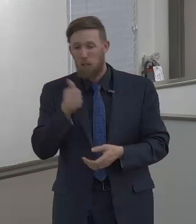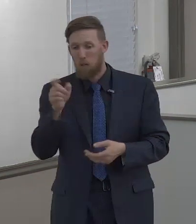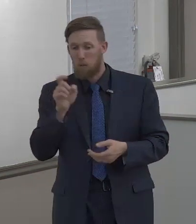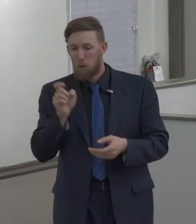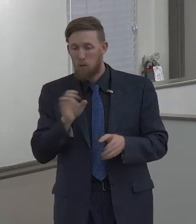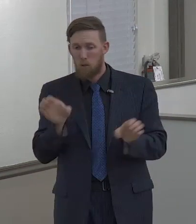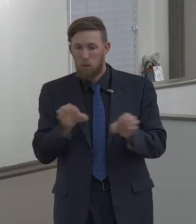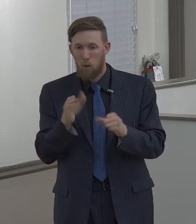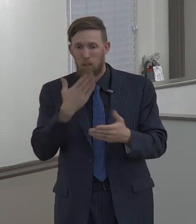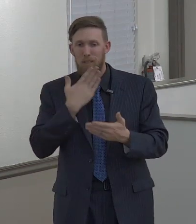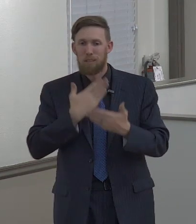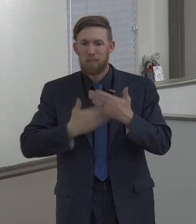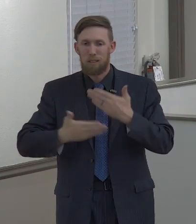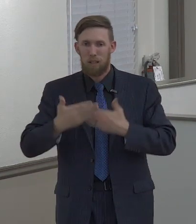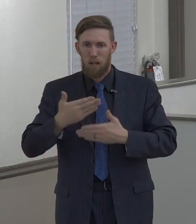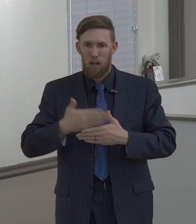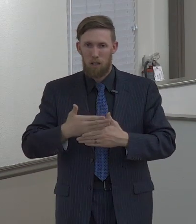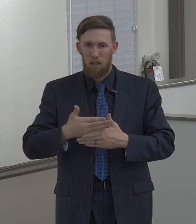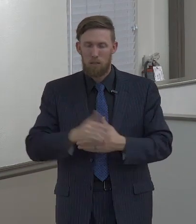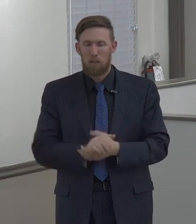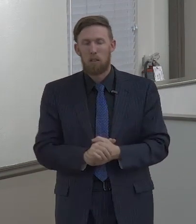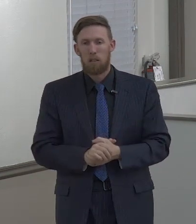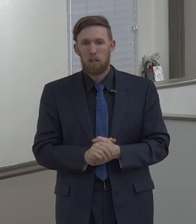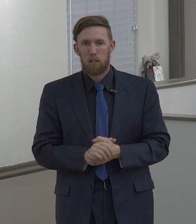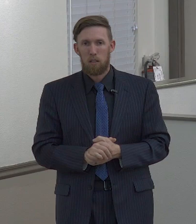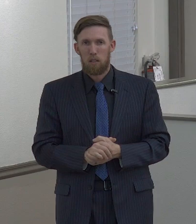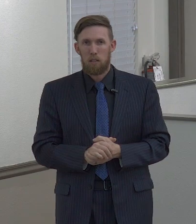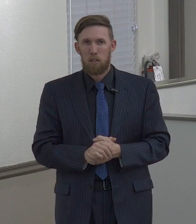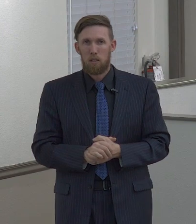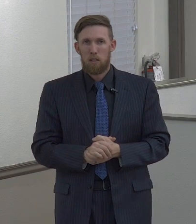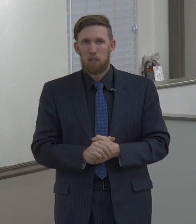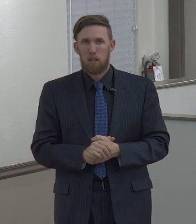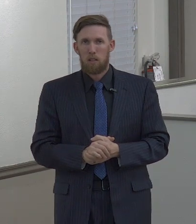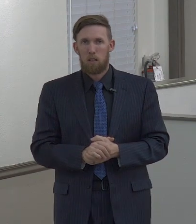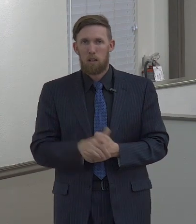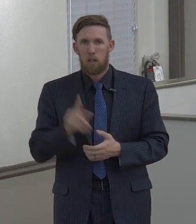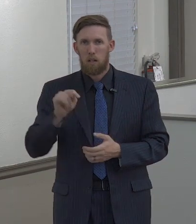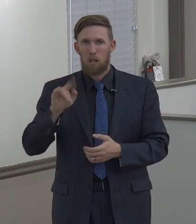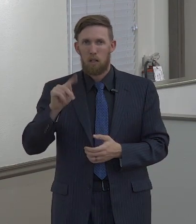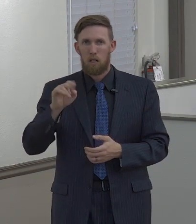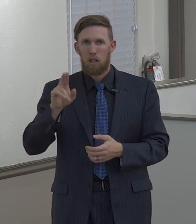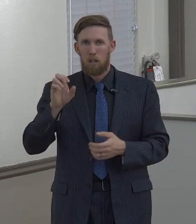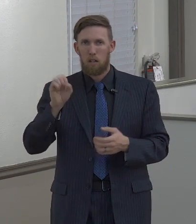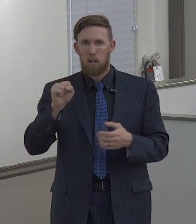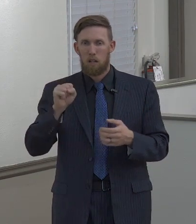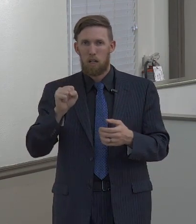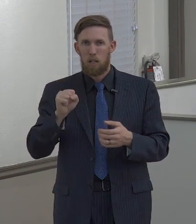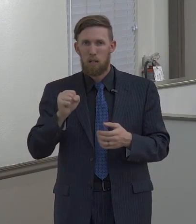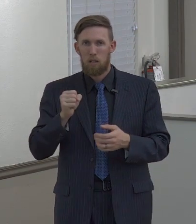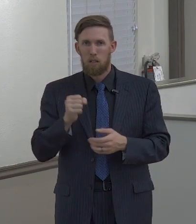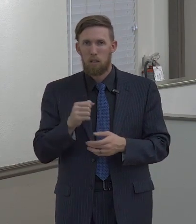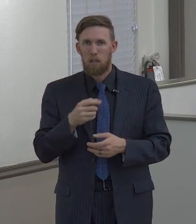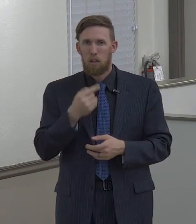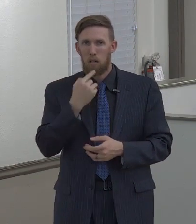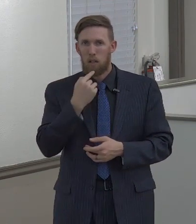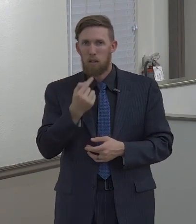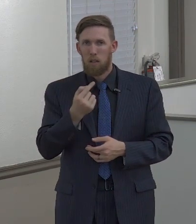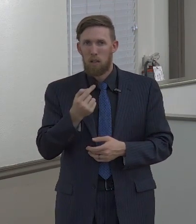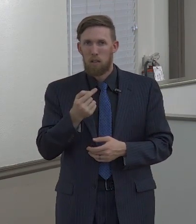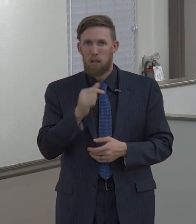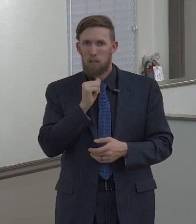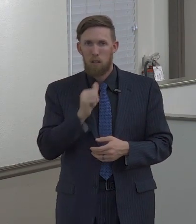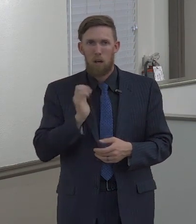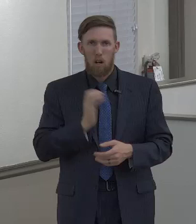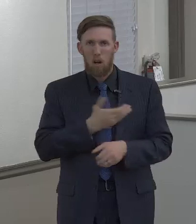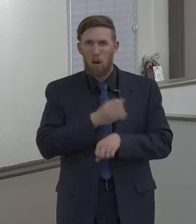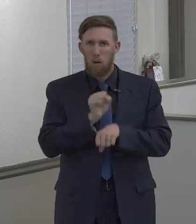Titus chapter three verses four and five says, But after that the kindness and love of God our Savior toward man appeared, not by